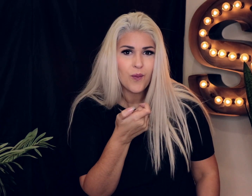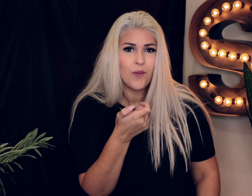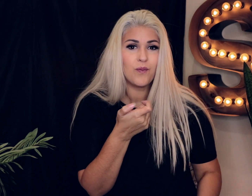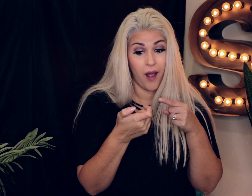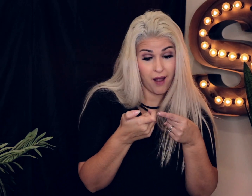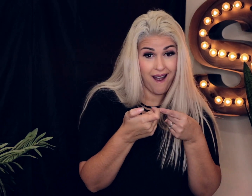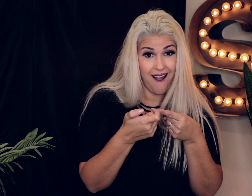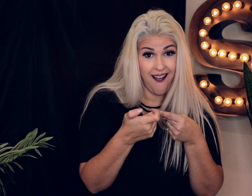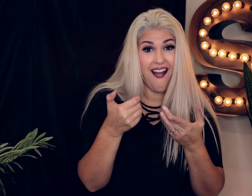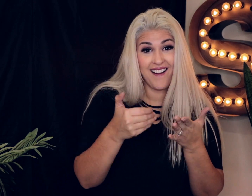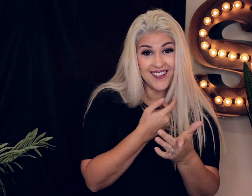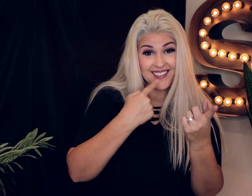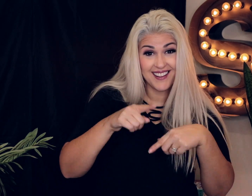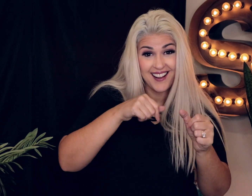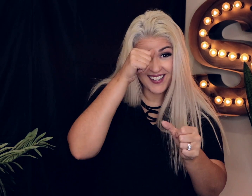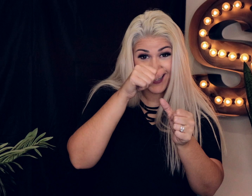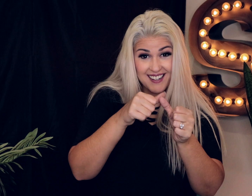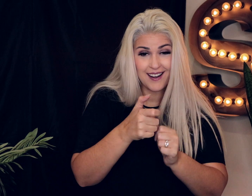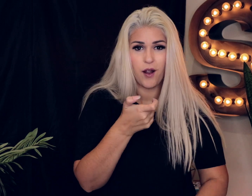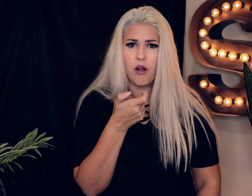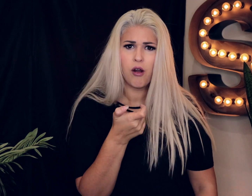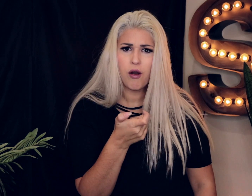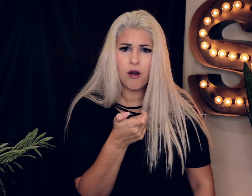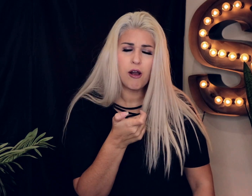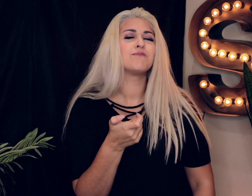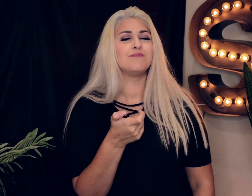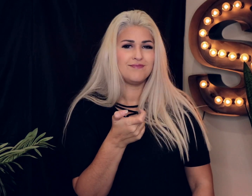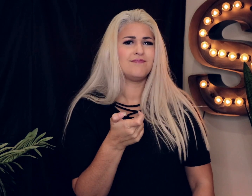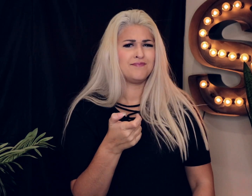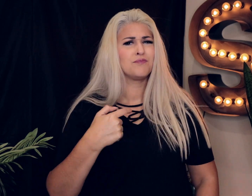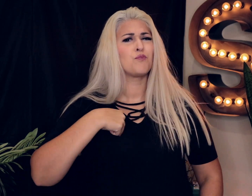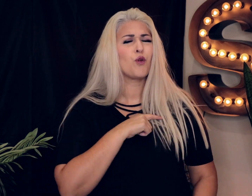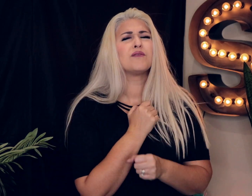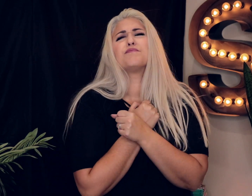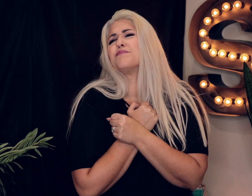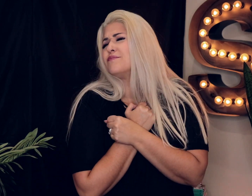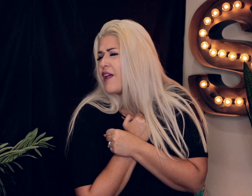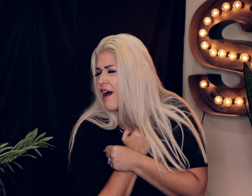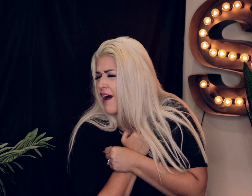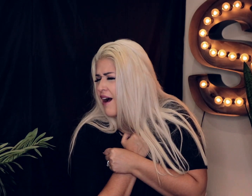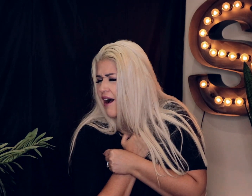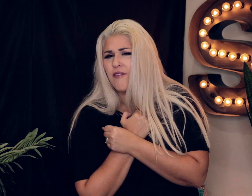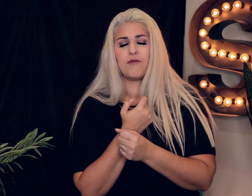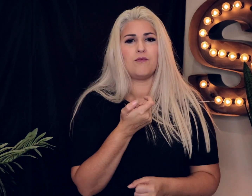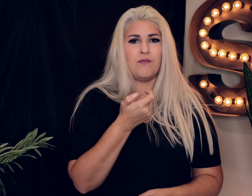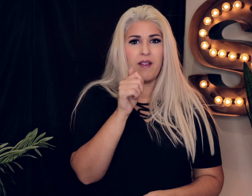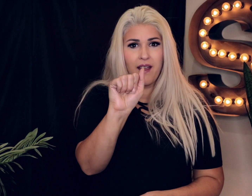hey you see that new sign watch oh yeah we love to watch ASL videos